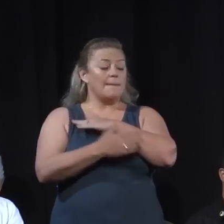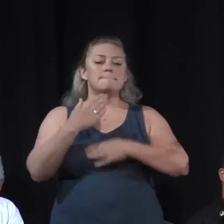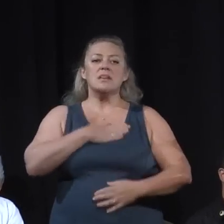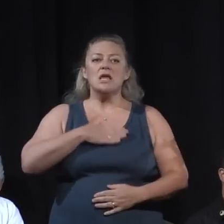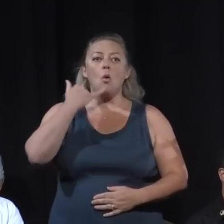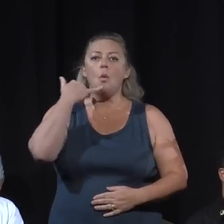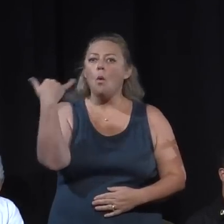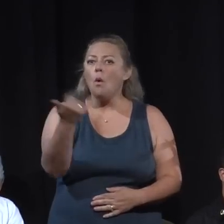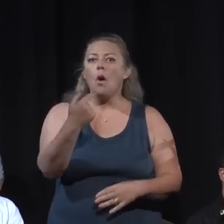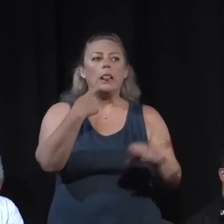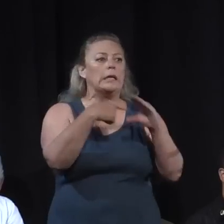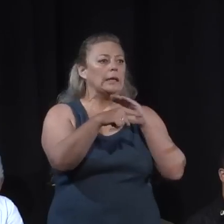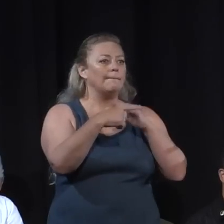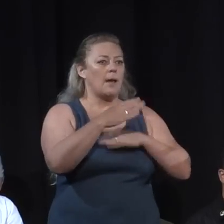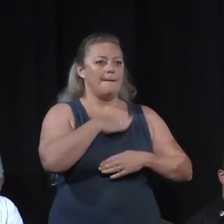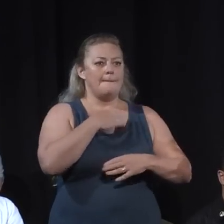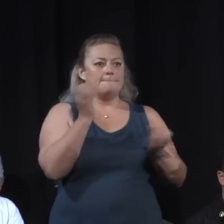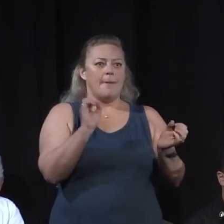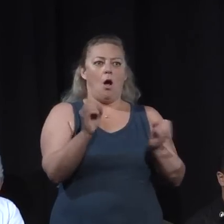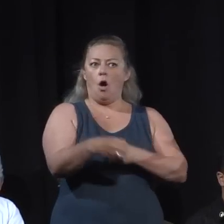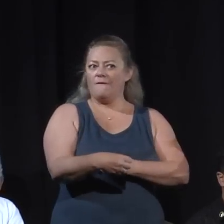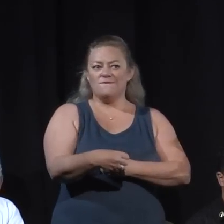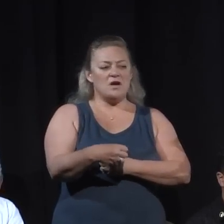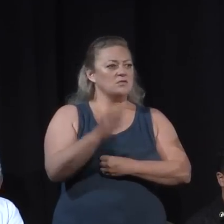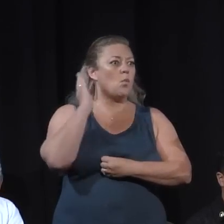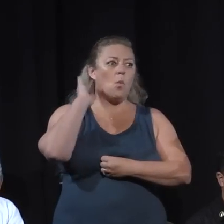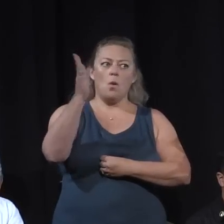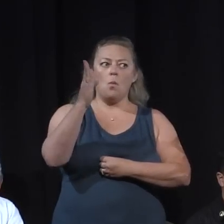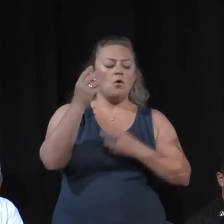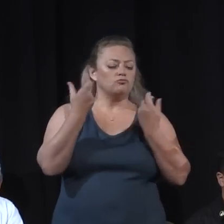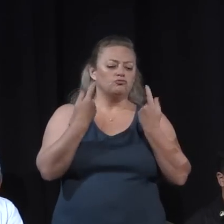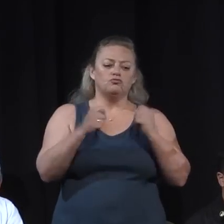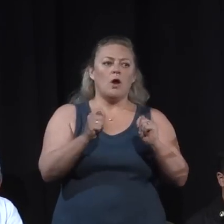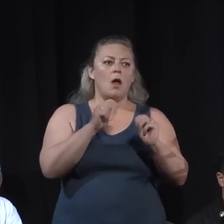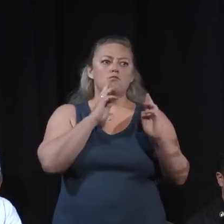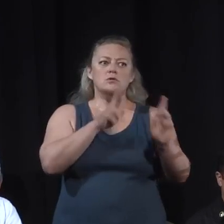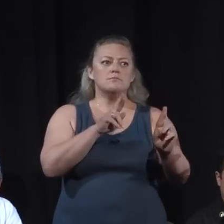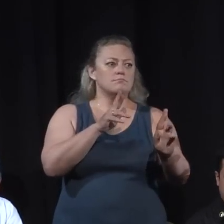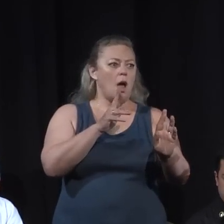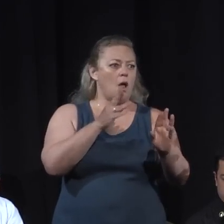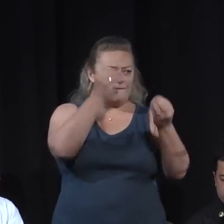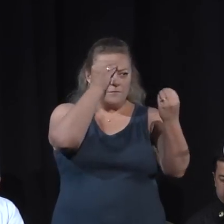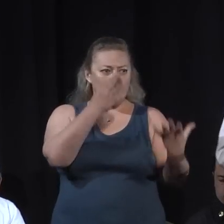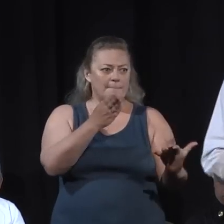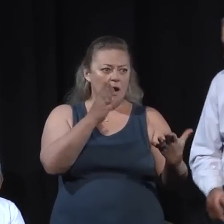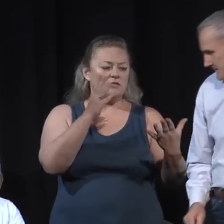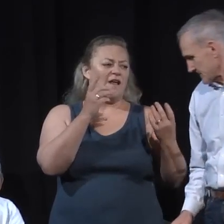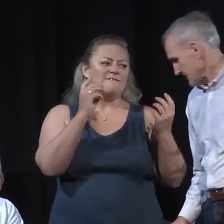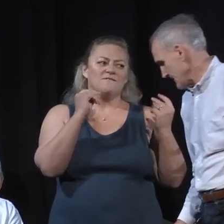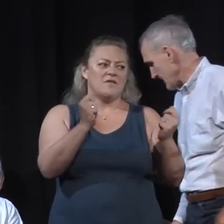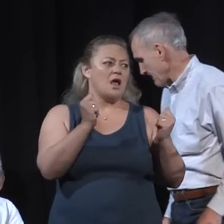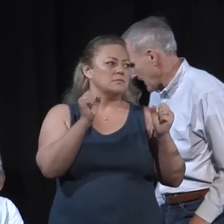my office. Because we will bend over backwards to try to get you the information as quickly as possible. Thank you very much for being here.